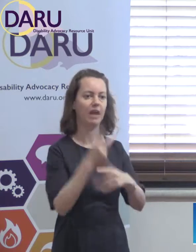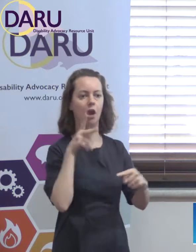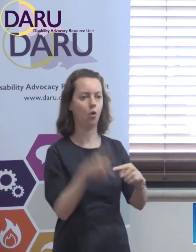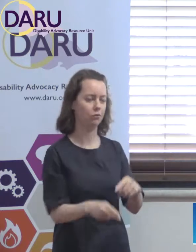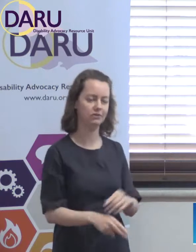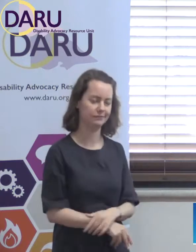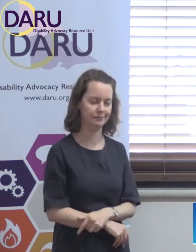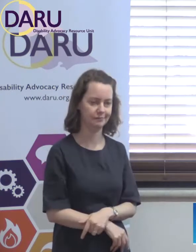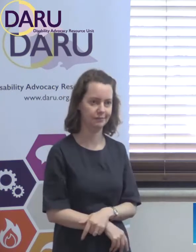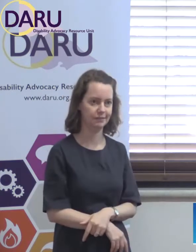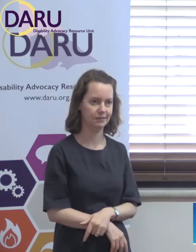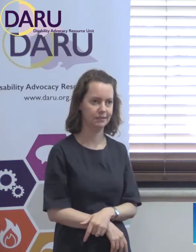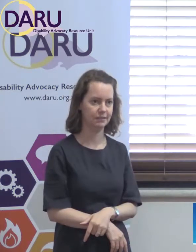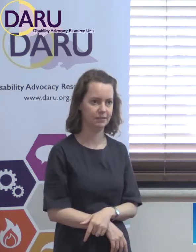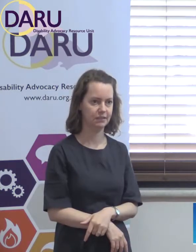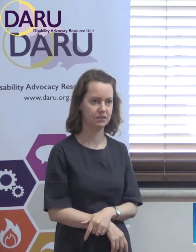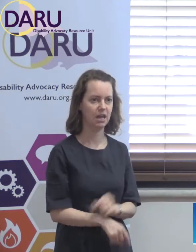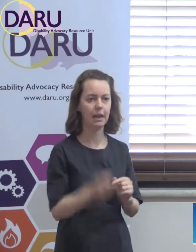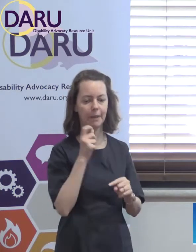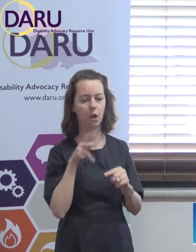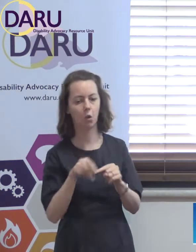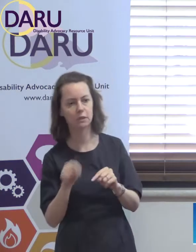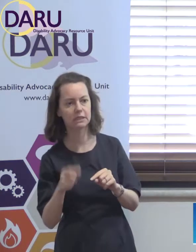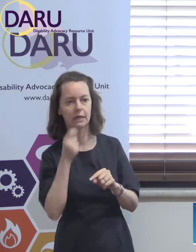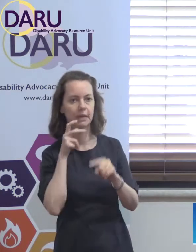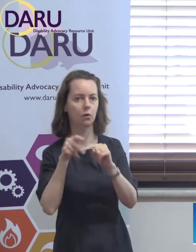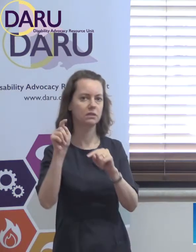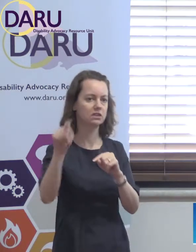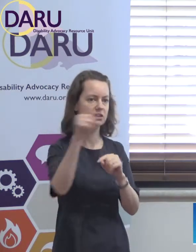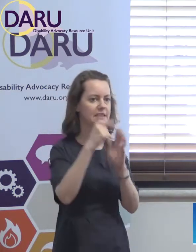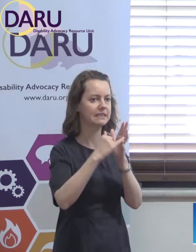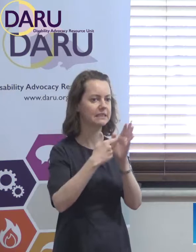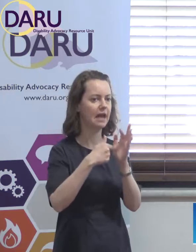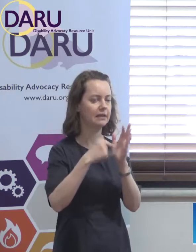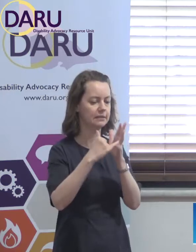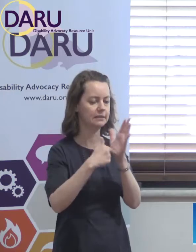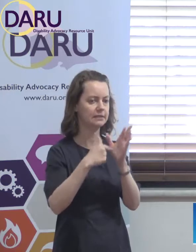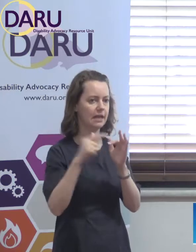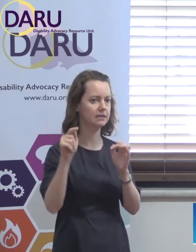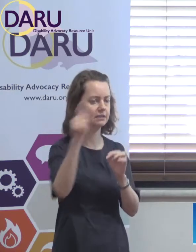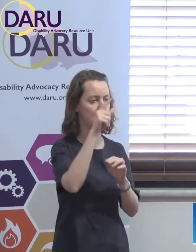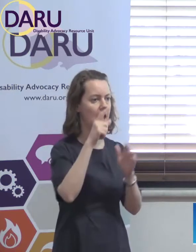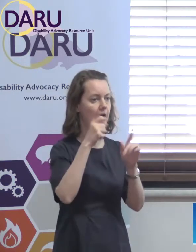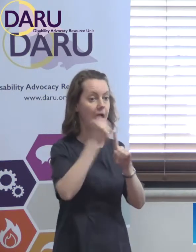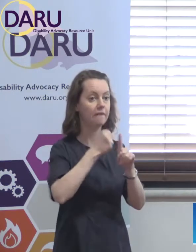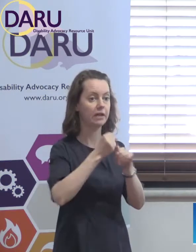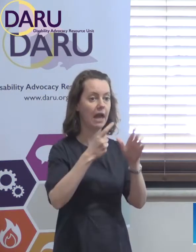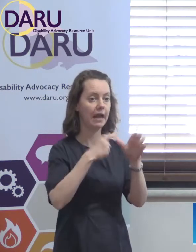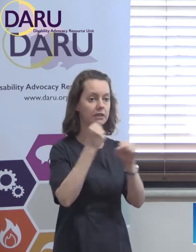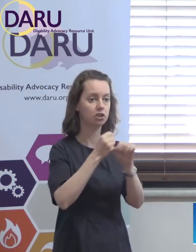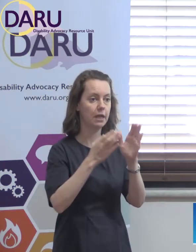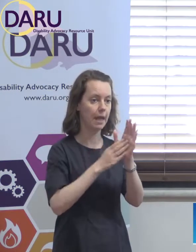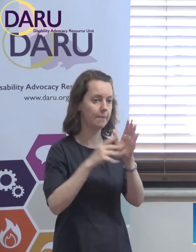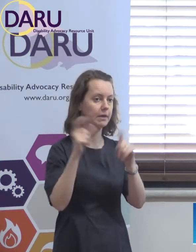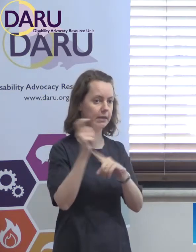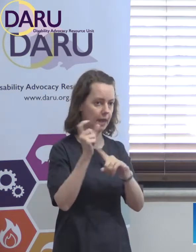this thing. We're sort of launching it sequentially in every state. We had a bit of a launch at the Atticus AGM in Canberra,